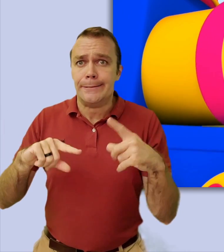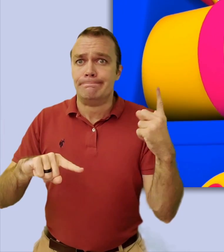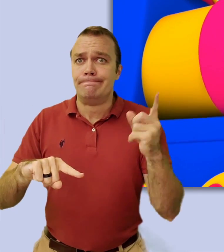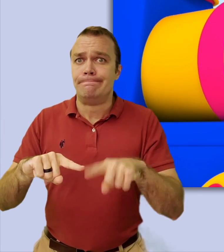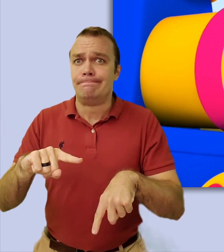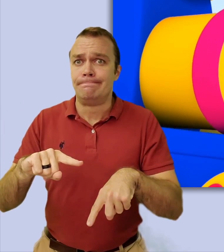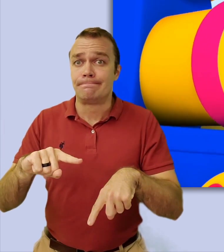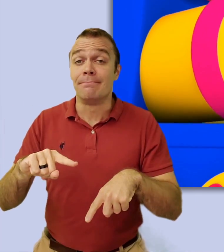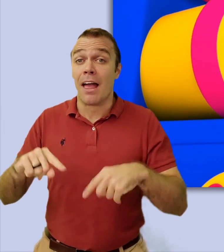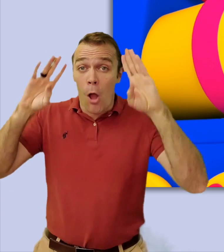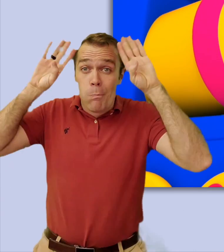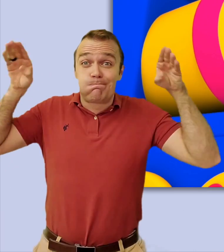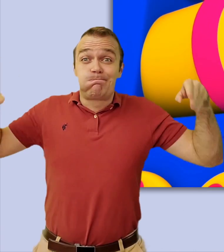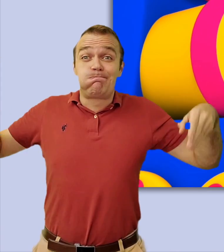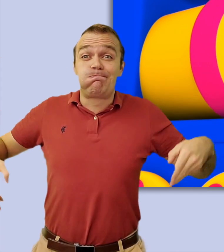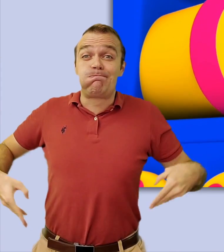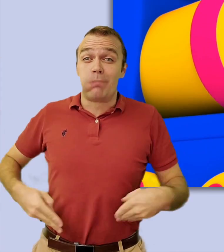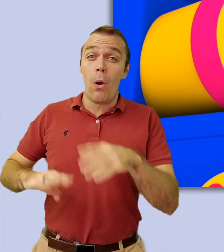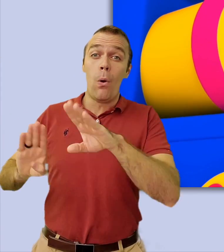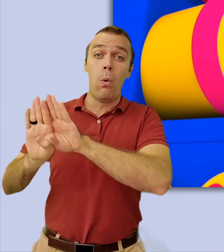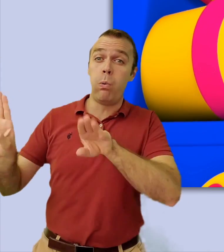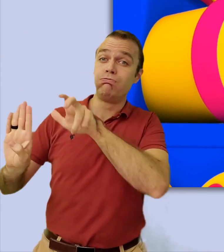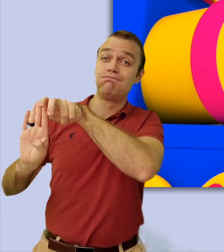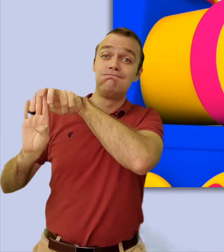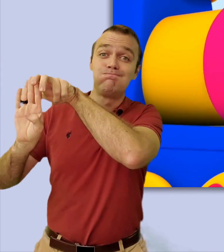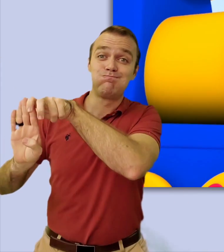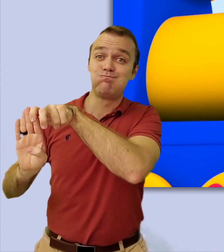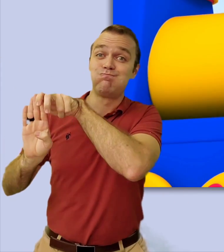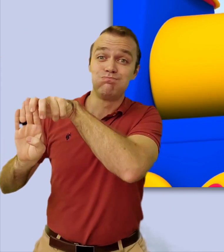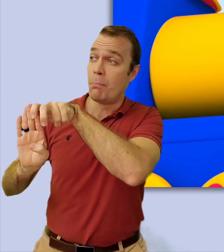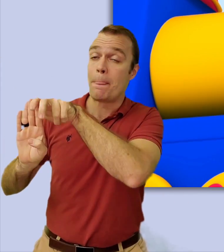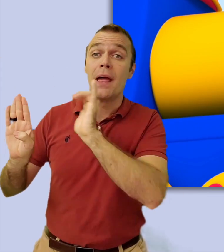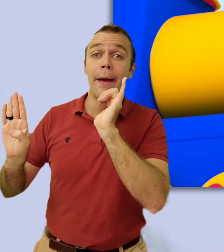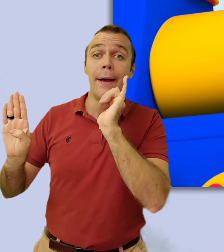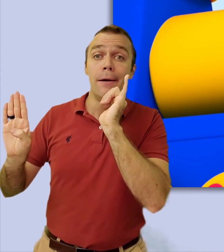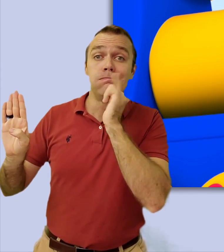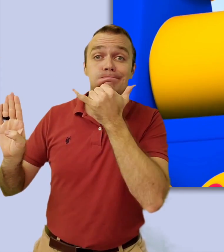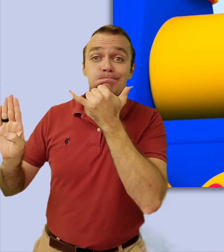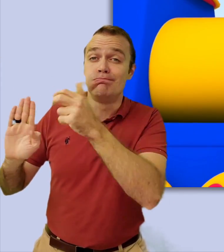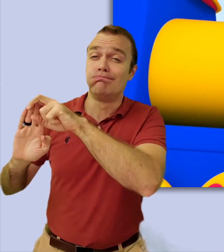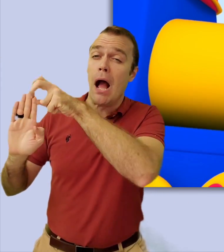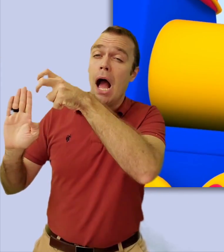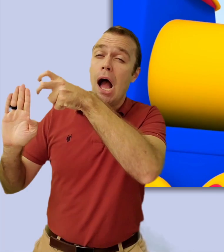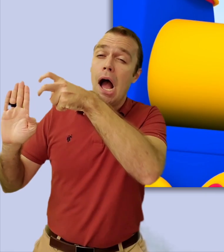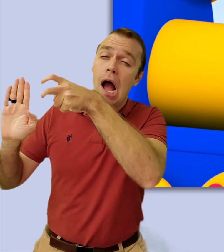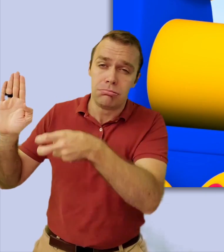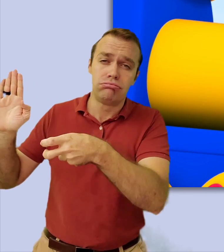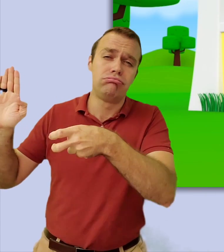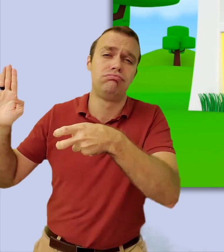Humpty Dumpty sat on a wall. Humpty Dumpty had a great ball.